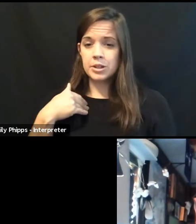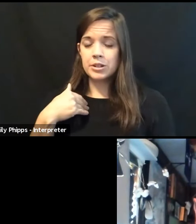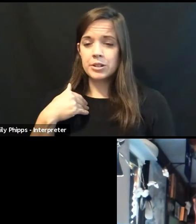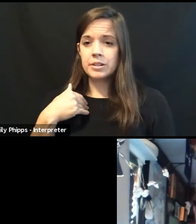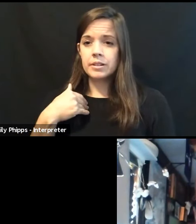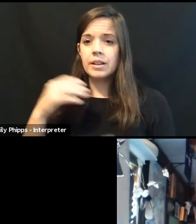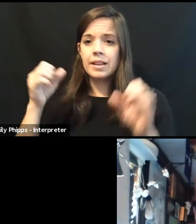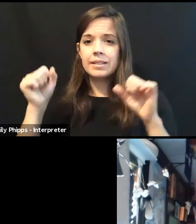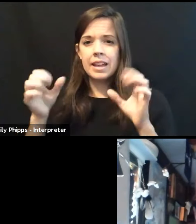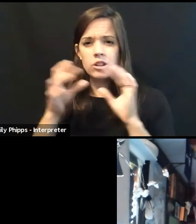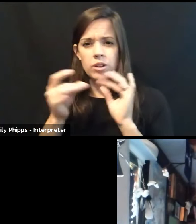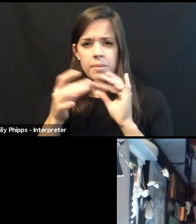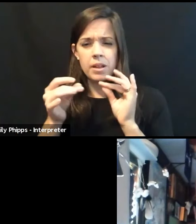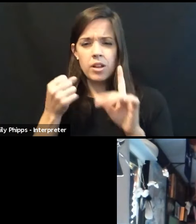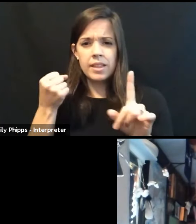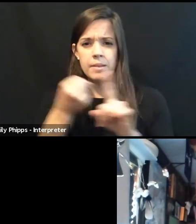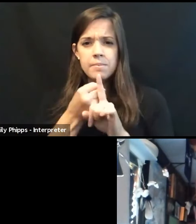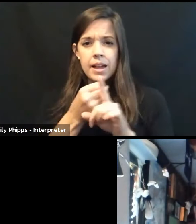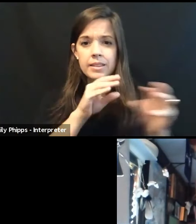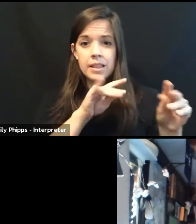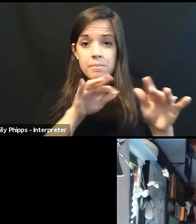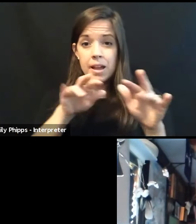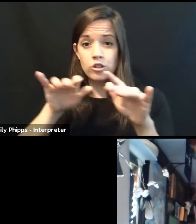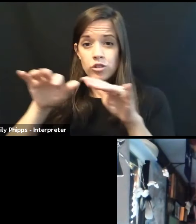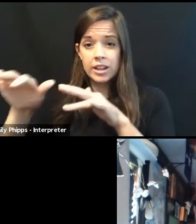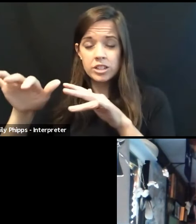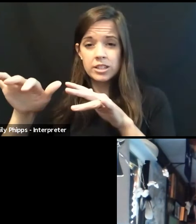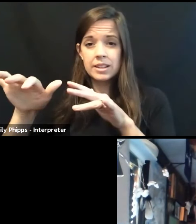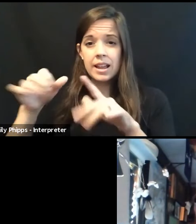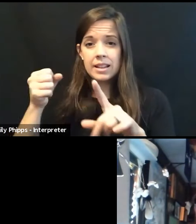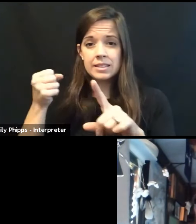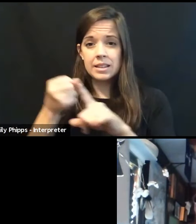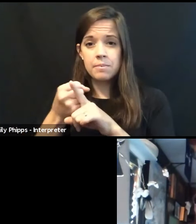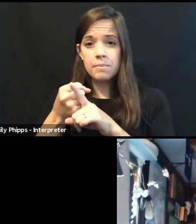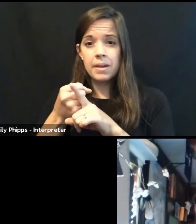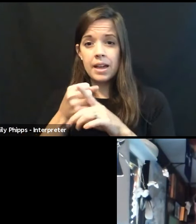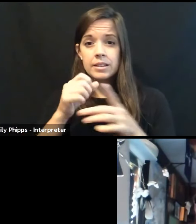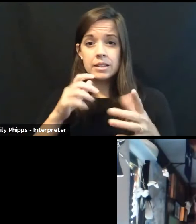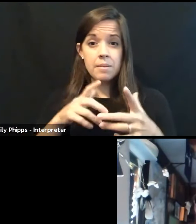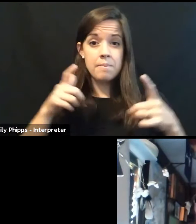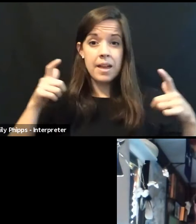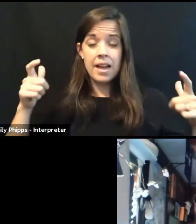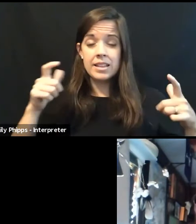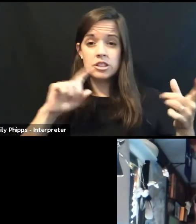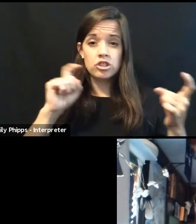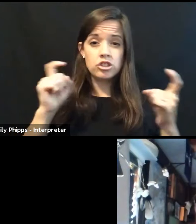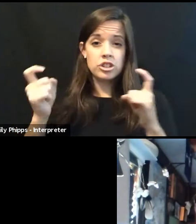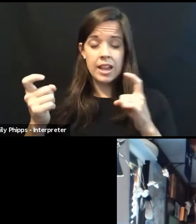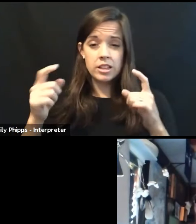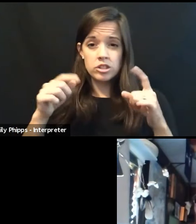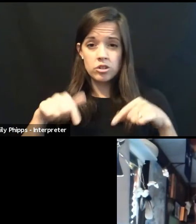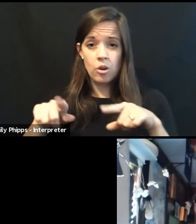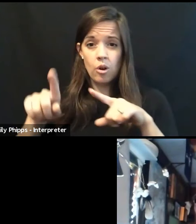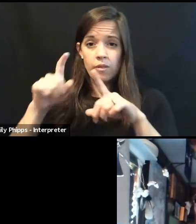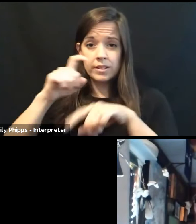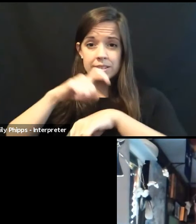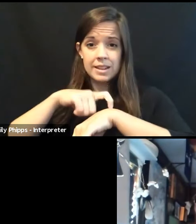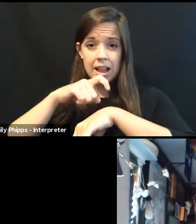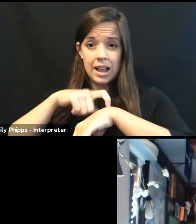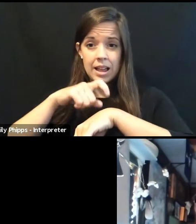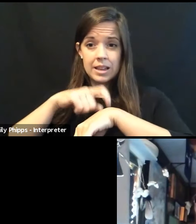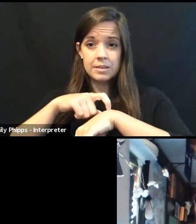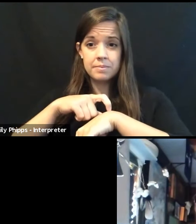comment on the impact that migration has had on the way that maps change over time, and the impact these changes have on further